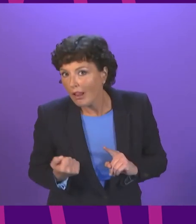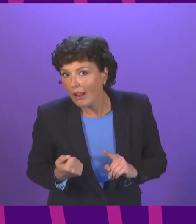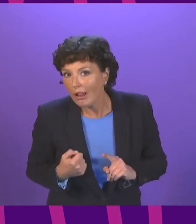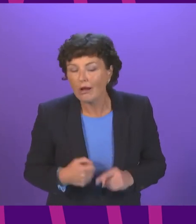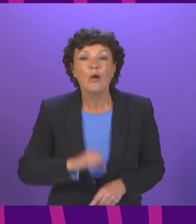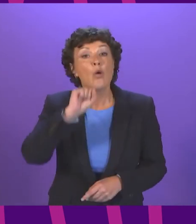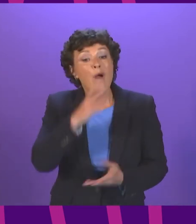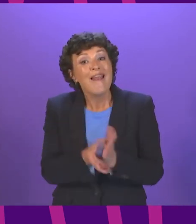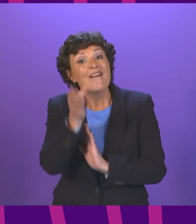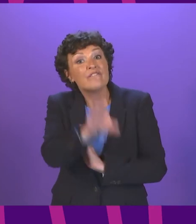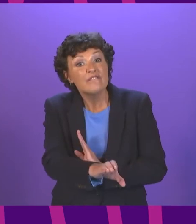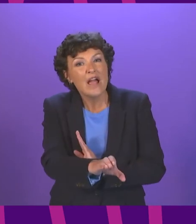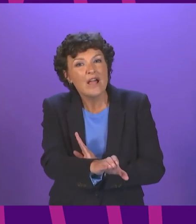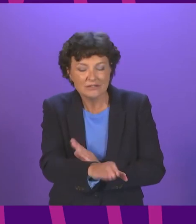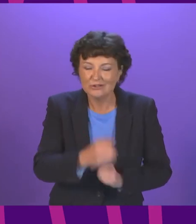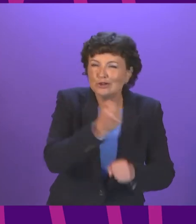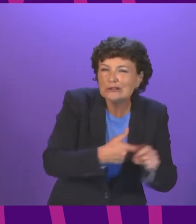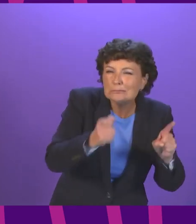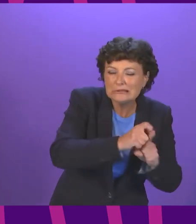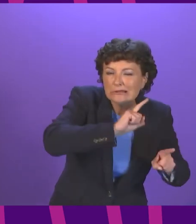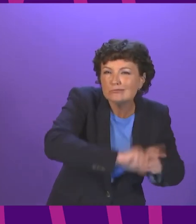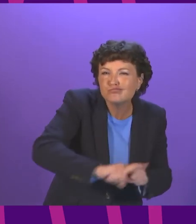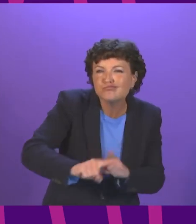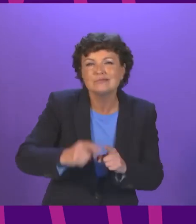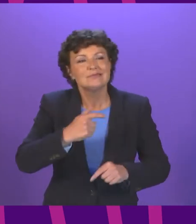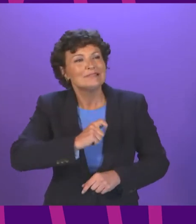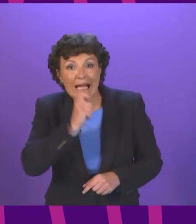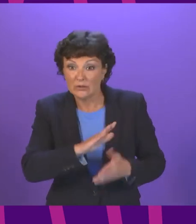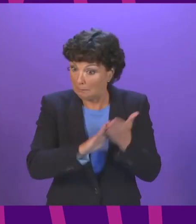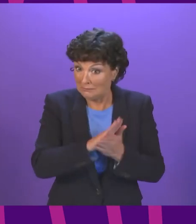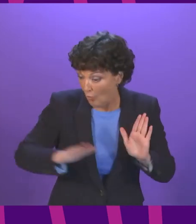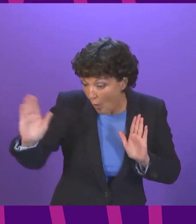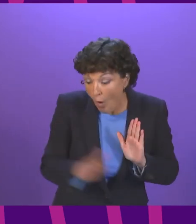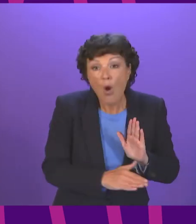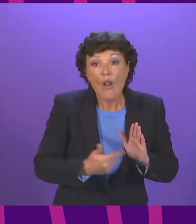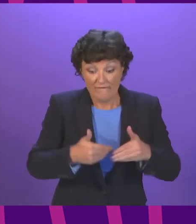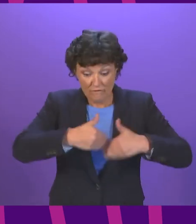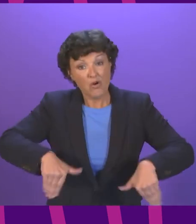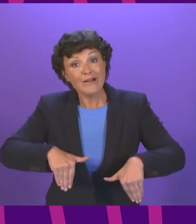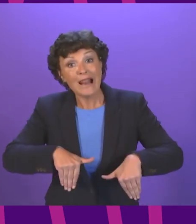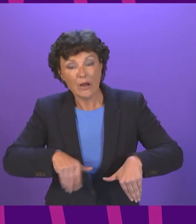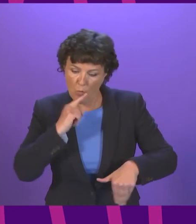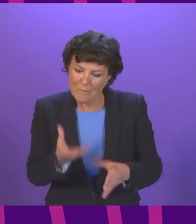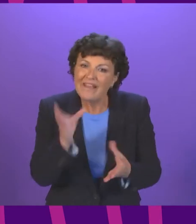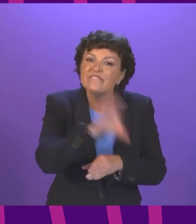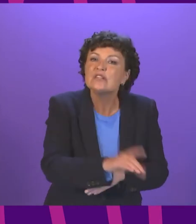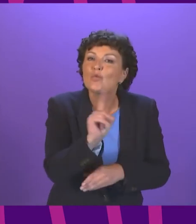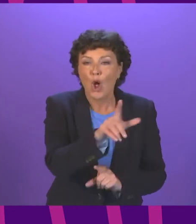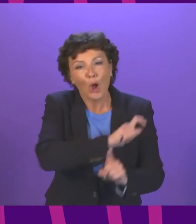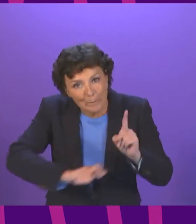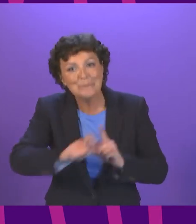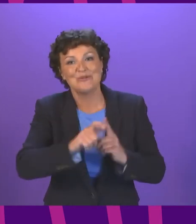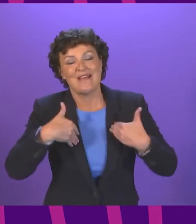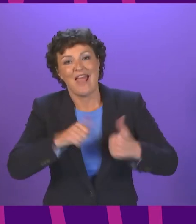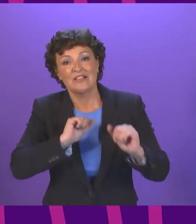primary care by 25% by the end of the Parliament, with half of all frontline spend invested in community health services so that